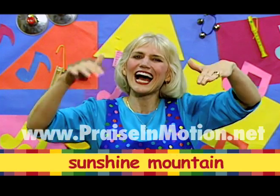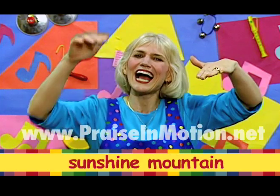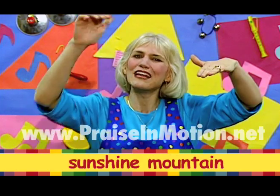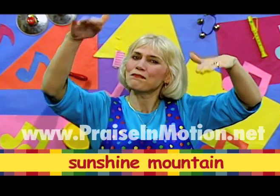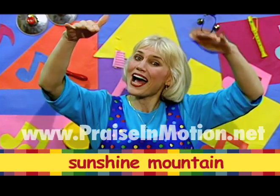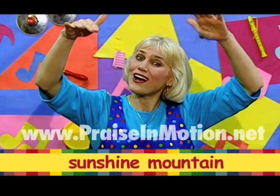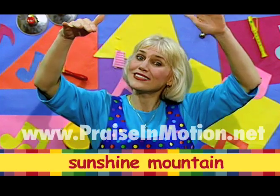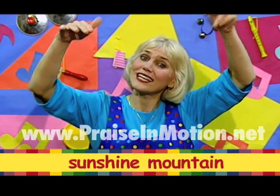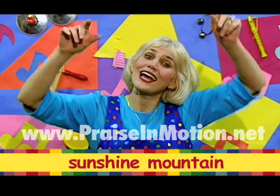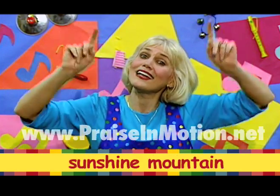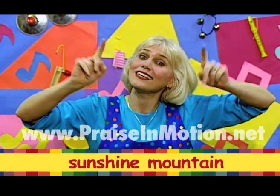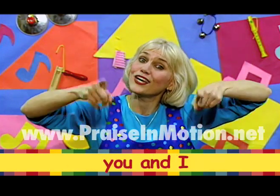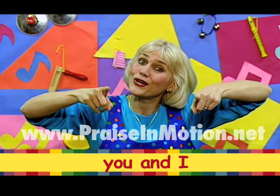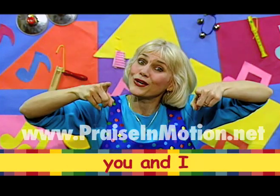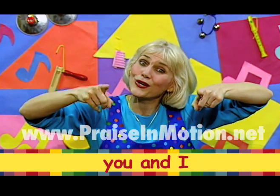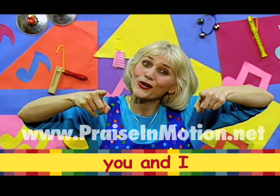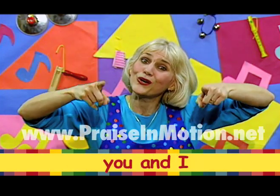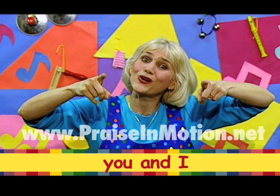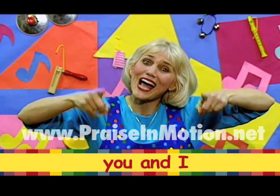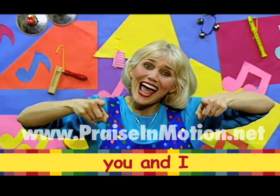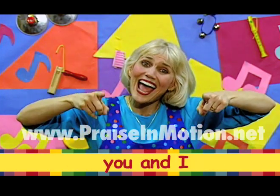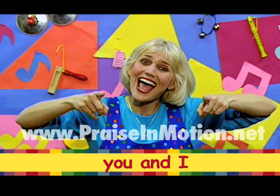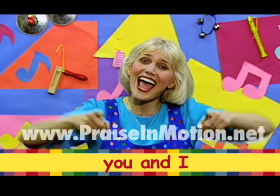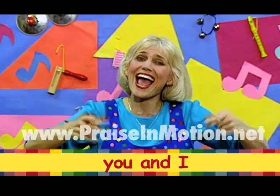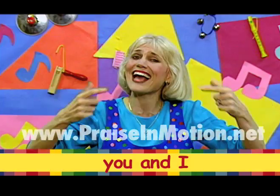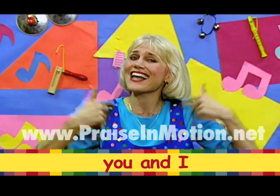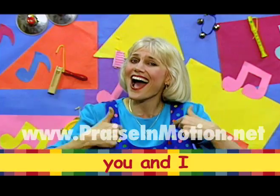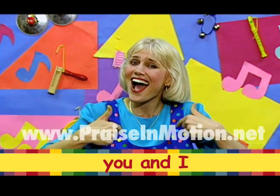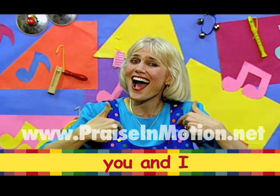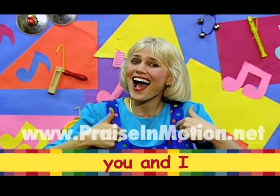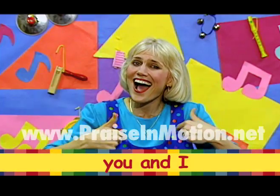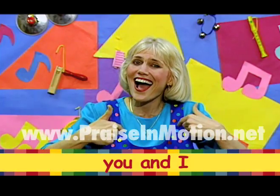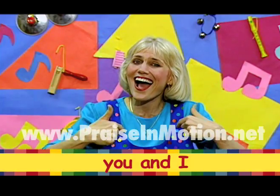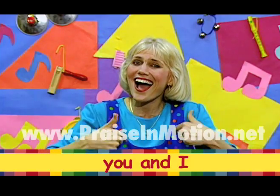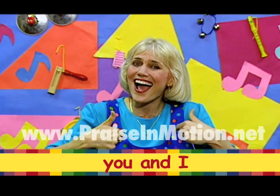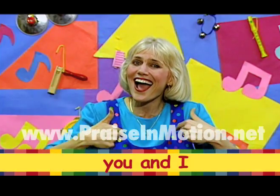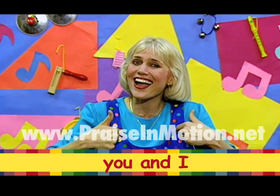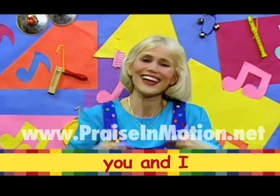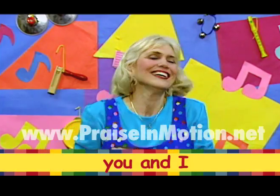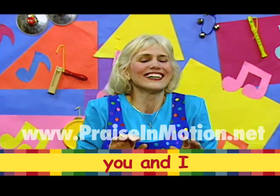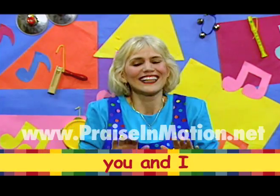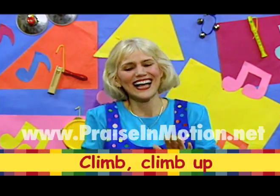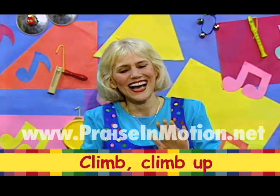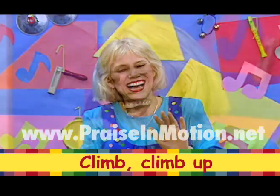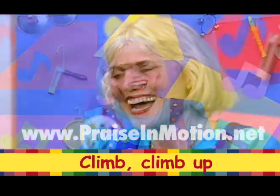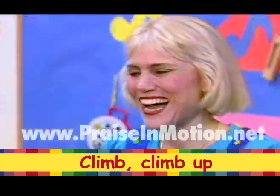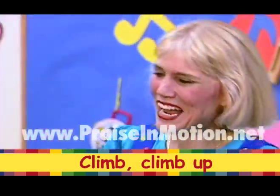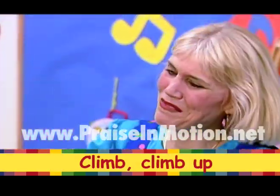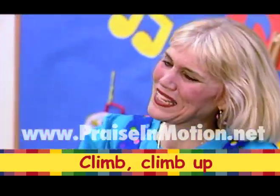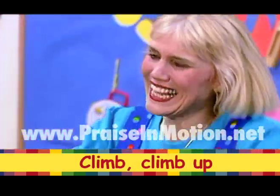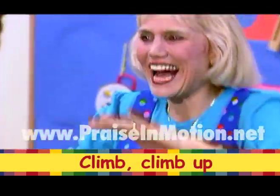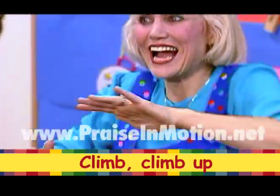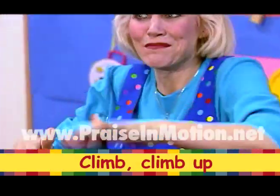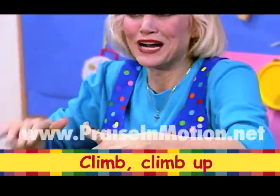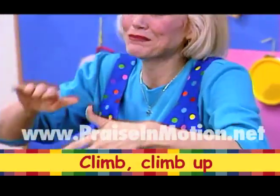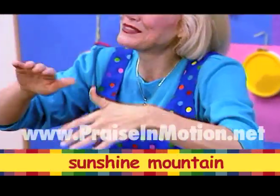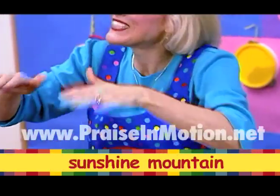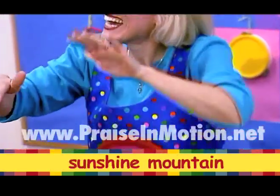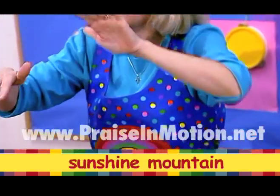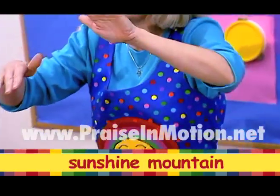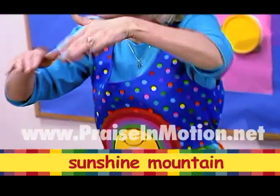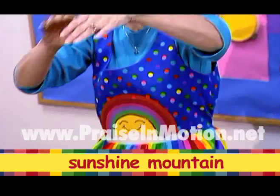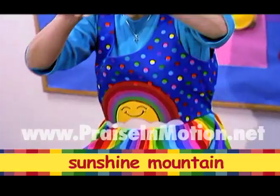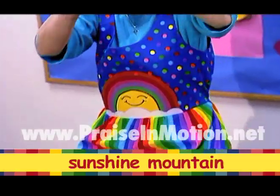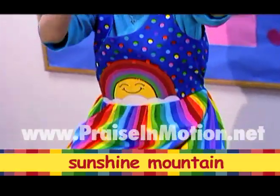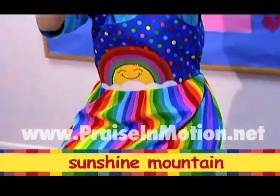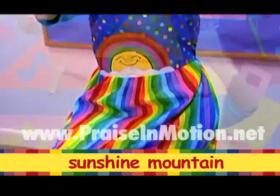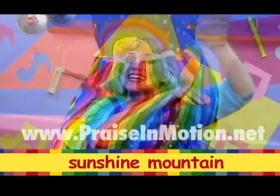mountain,